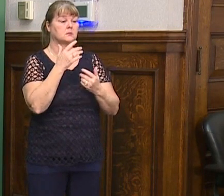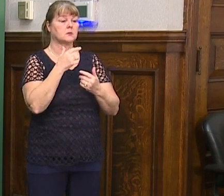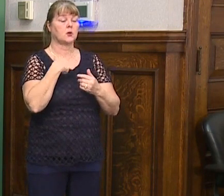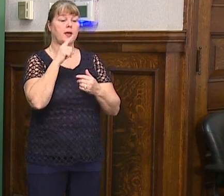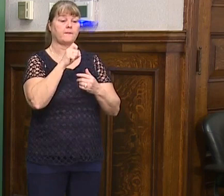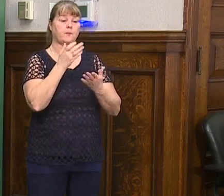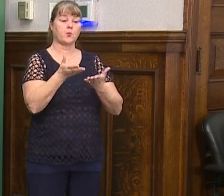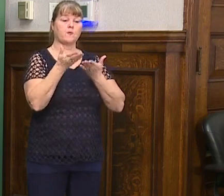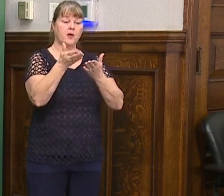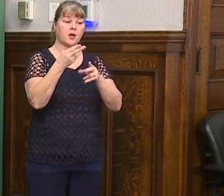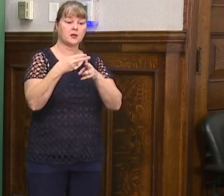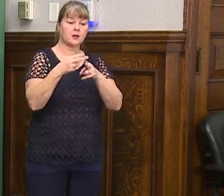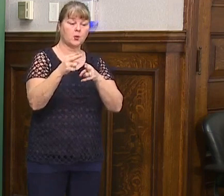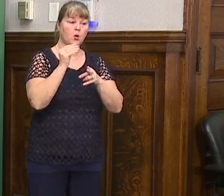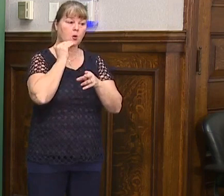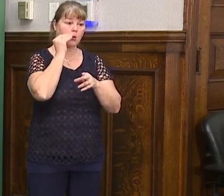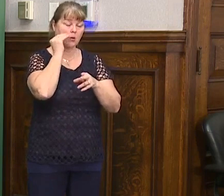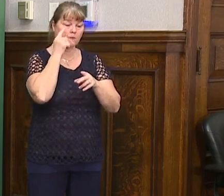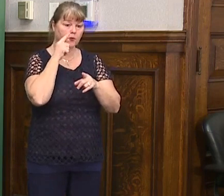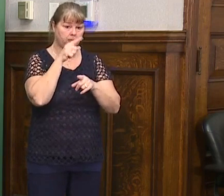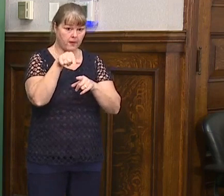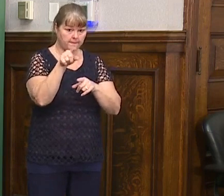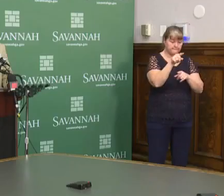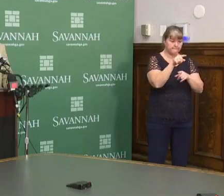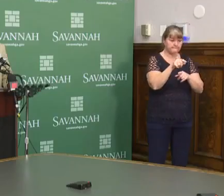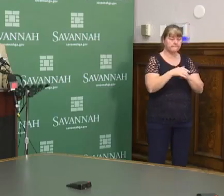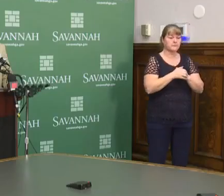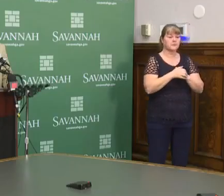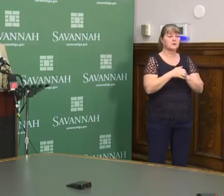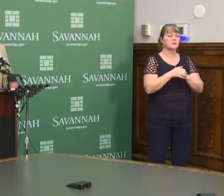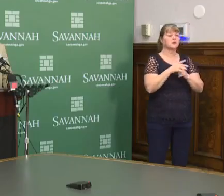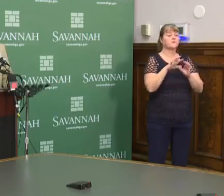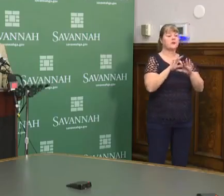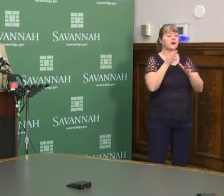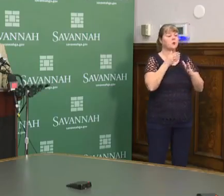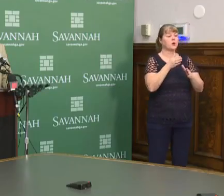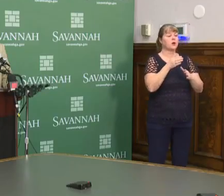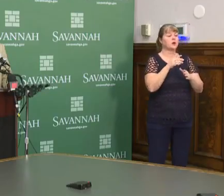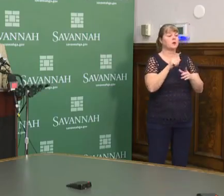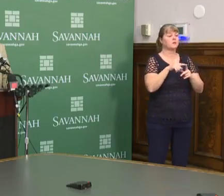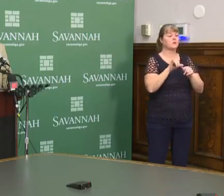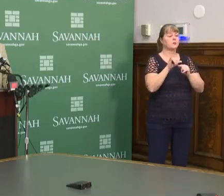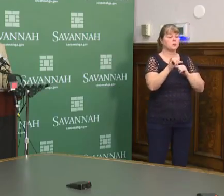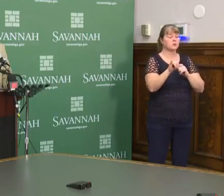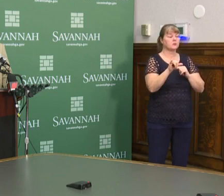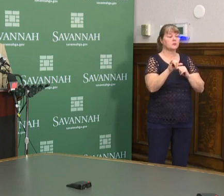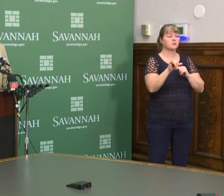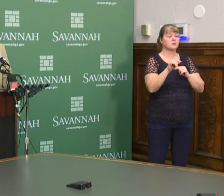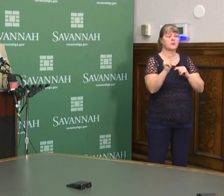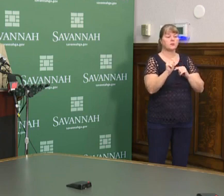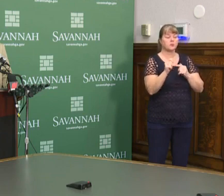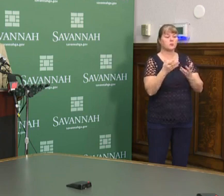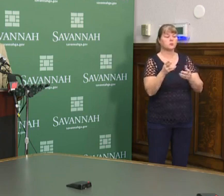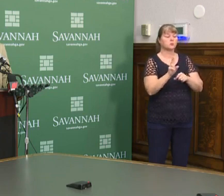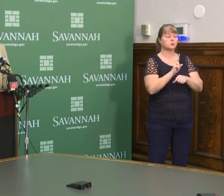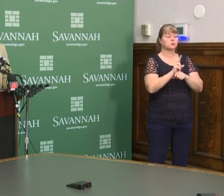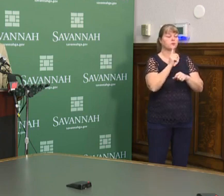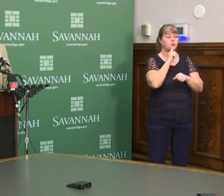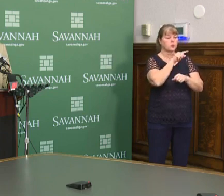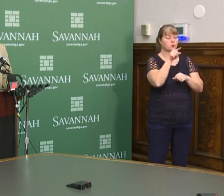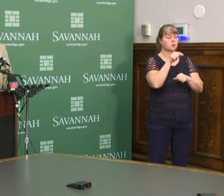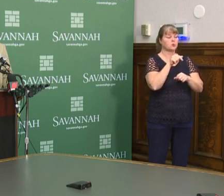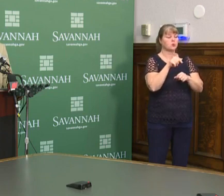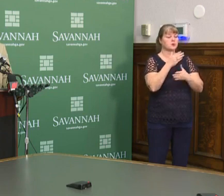to now provide temporary housing, but also to investigate ways of providing permanent supportive housing, not only for those who are